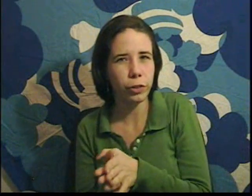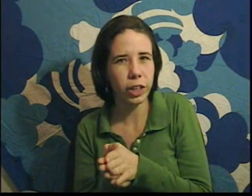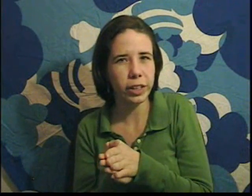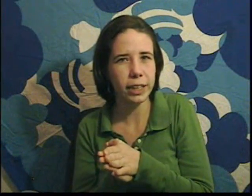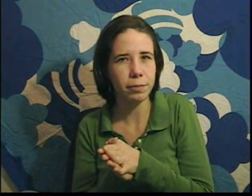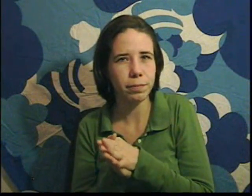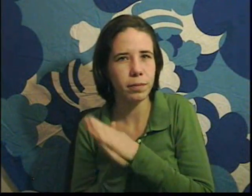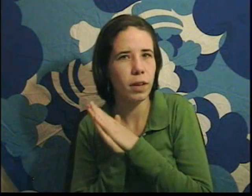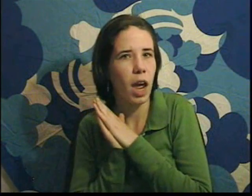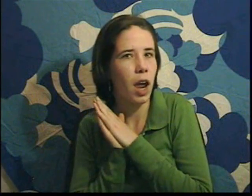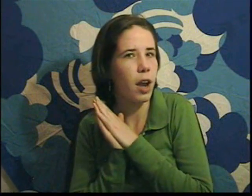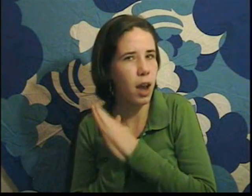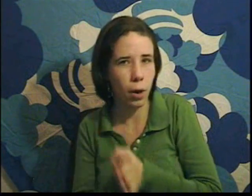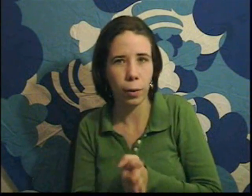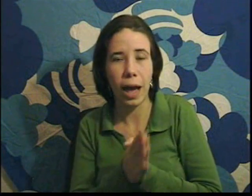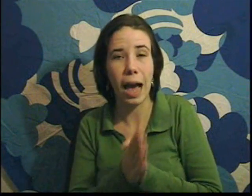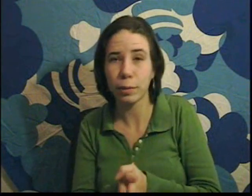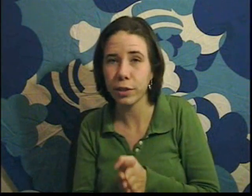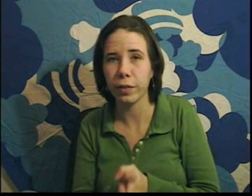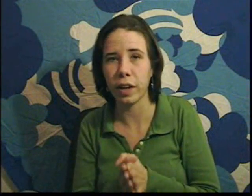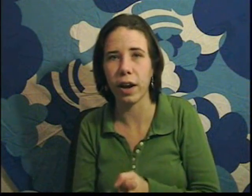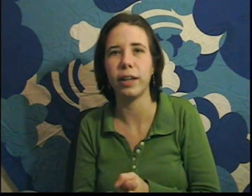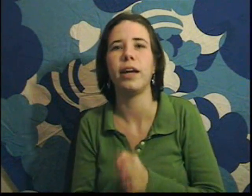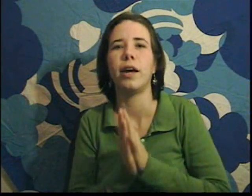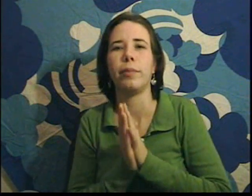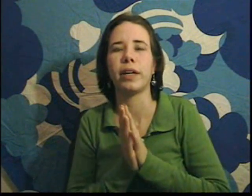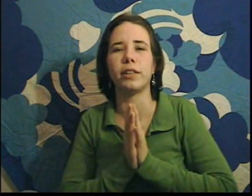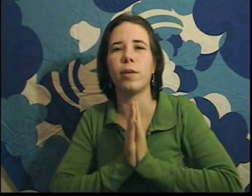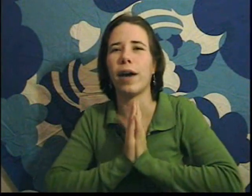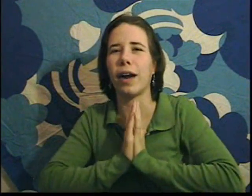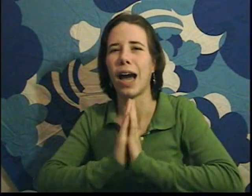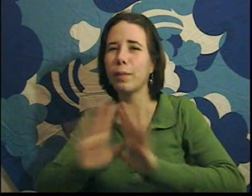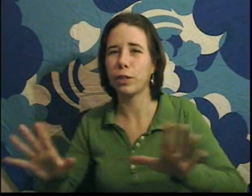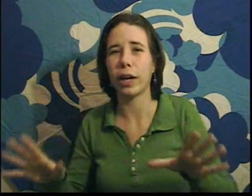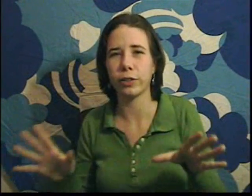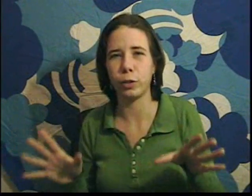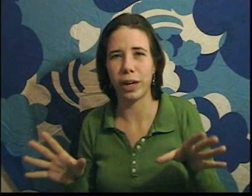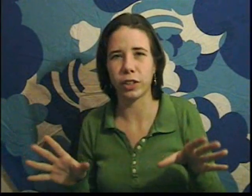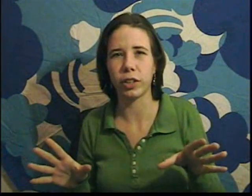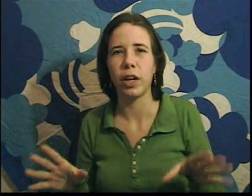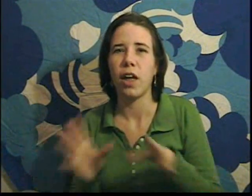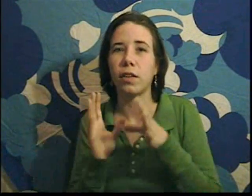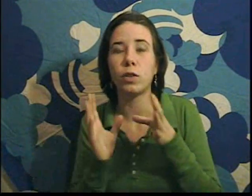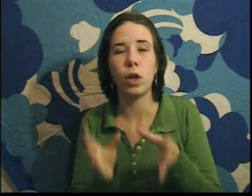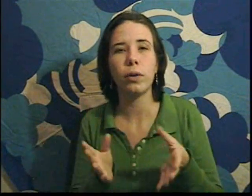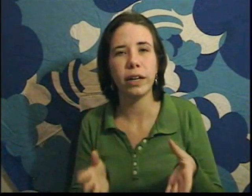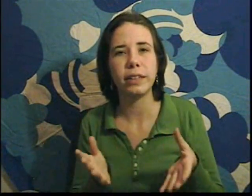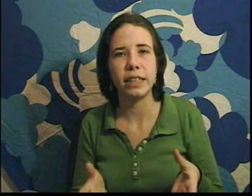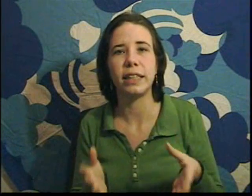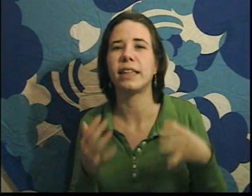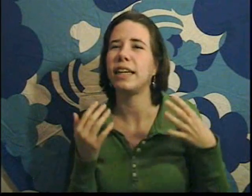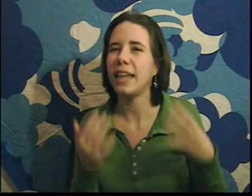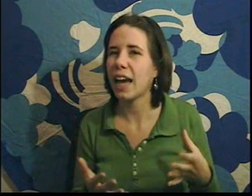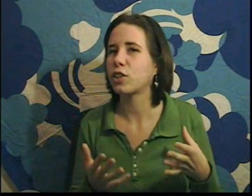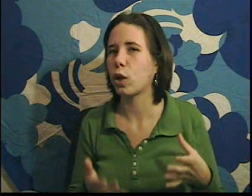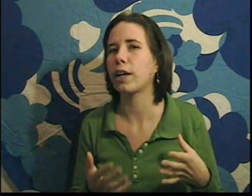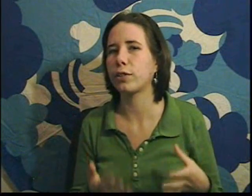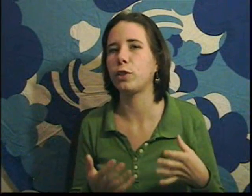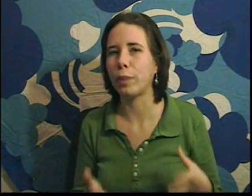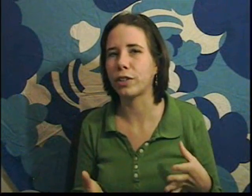your theory? No. Absolutely not. Because no matter how many triangles you measure, there's no guarantee that the next triangle you